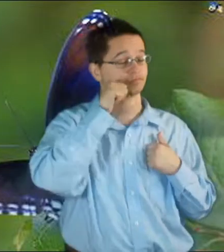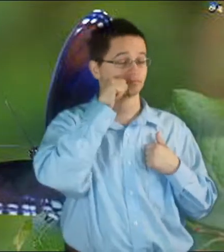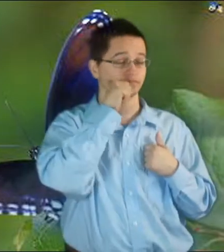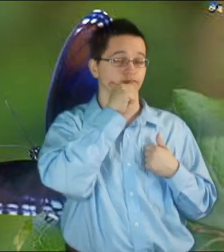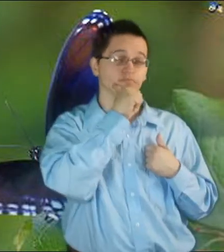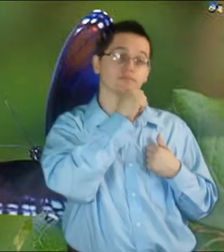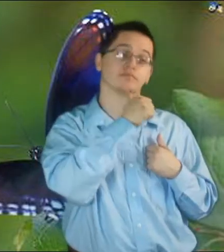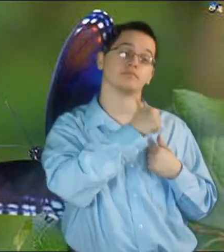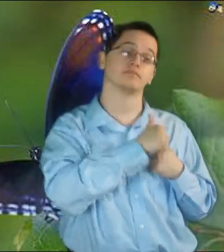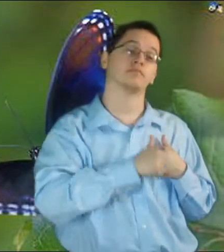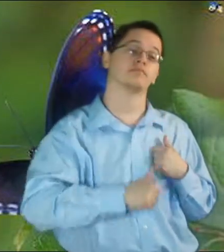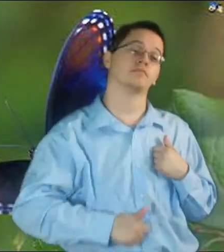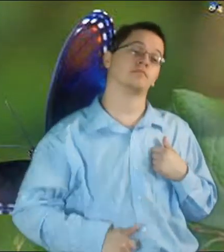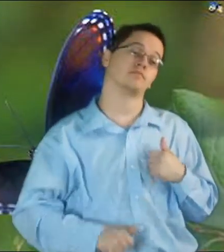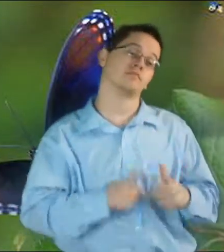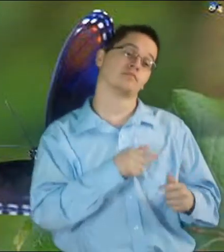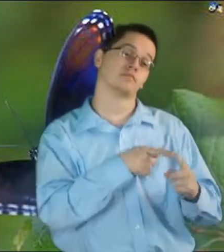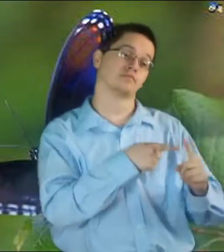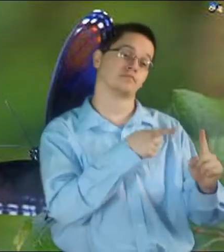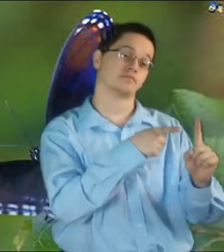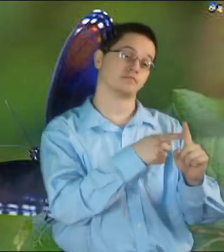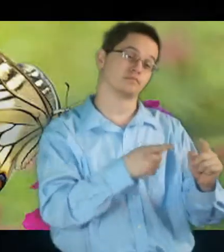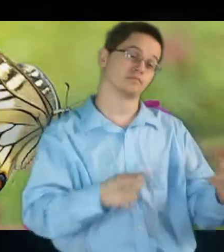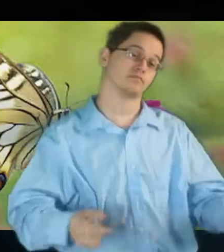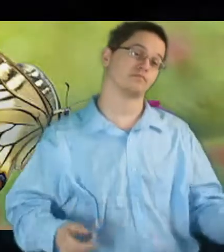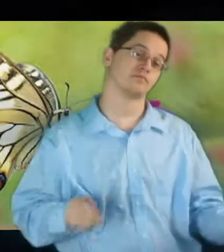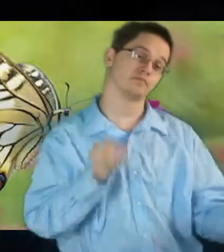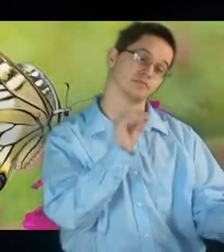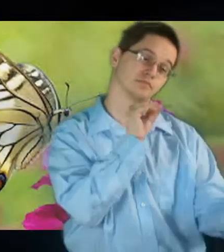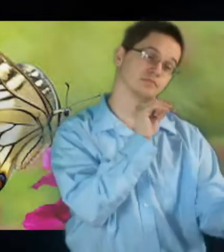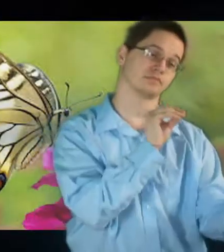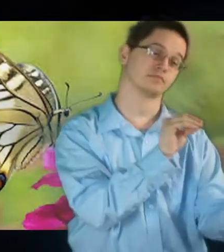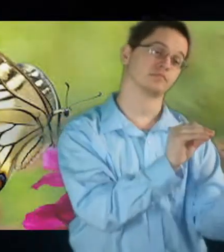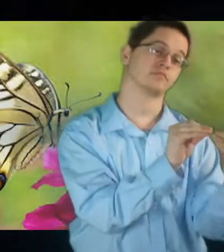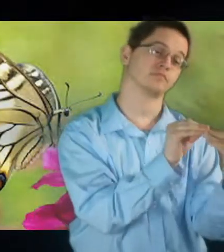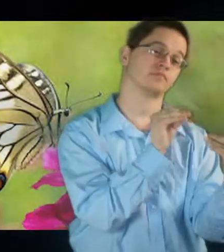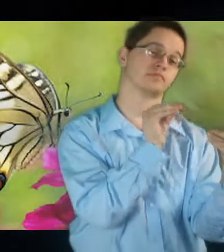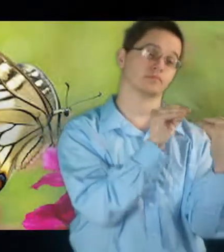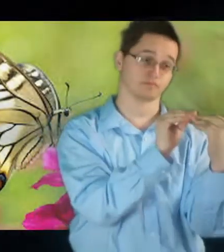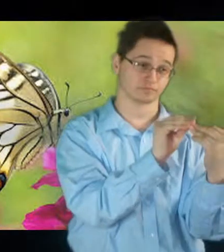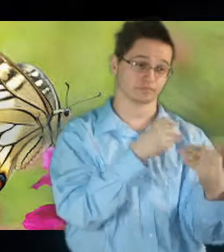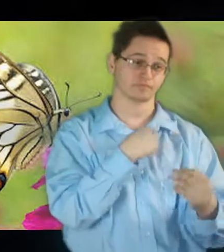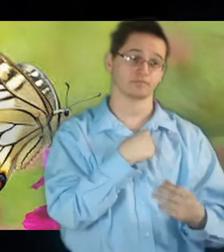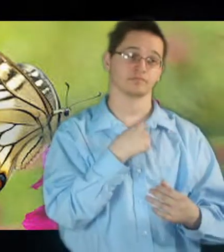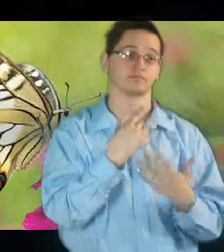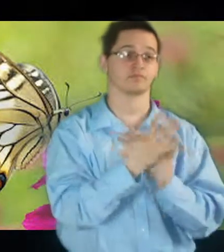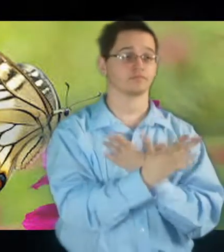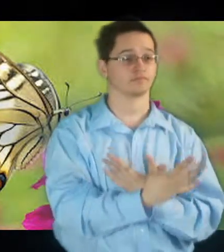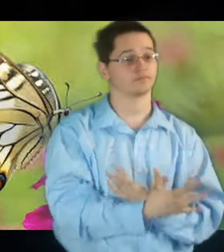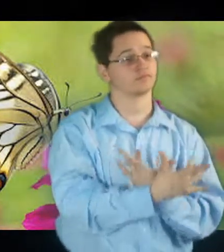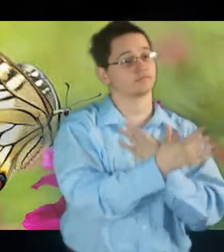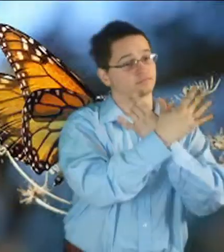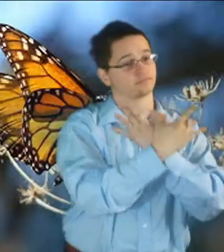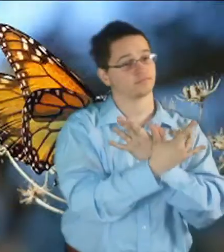She'll be gone Gave me butterfly kisses